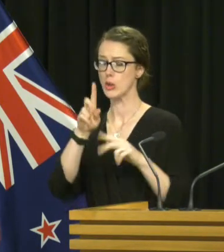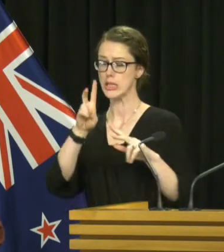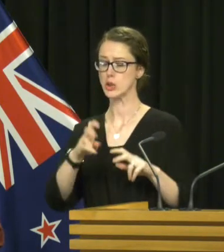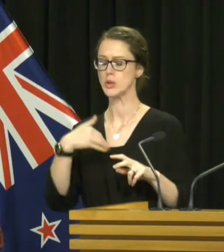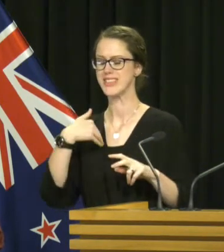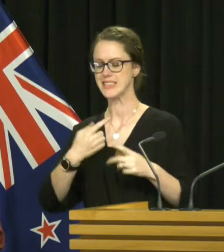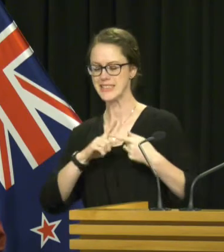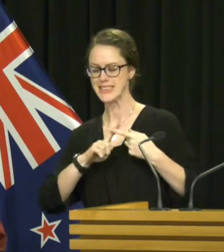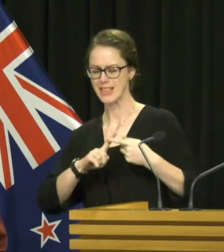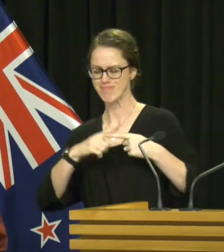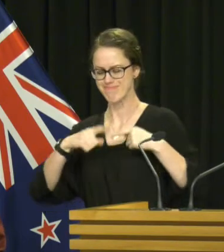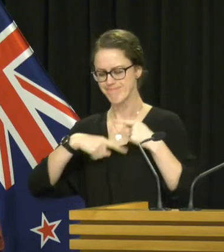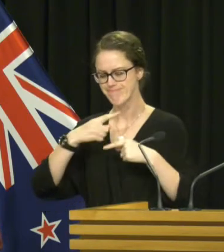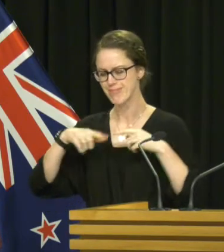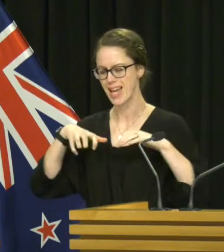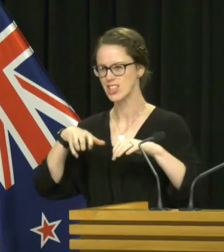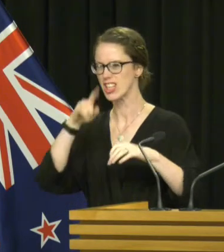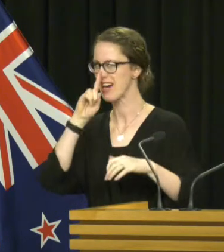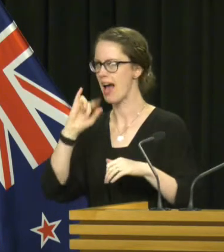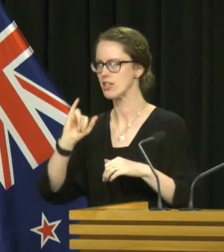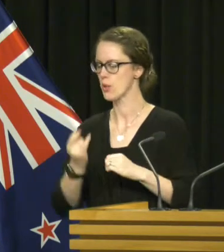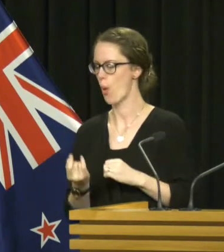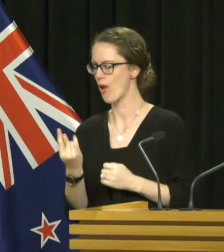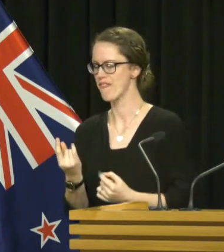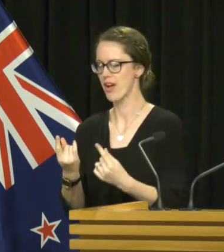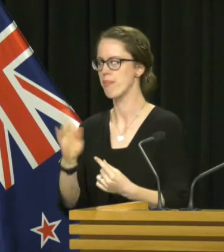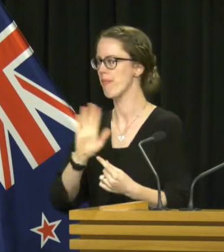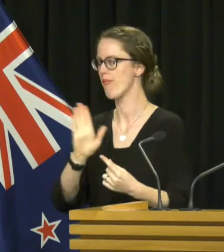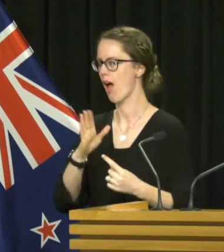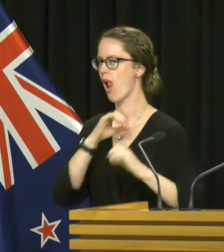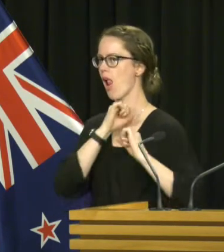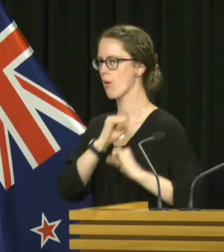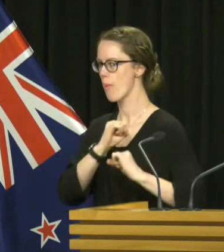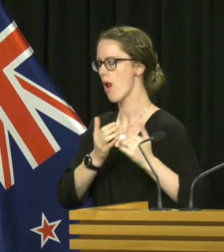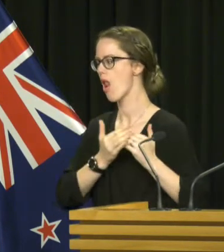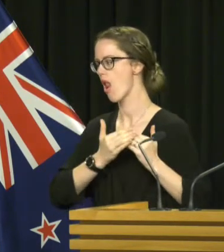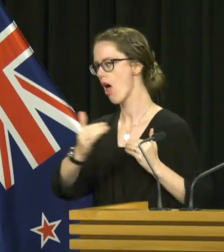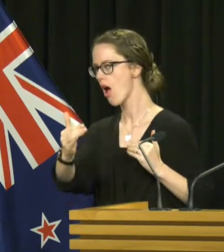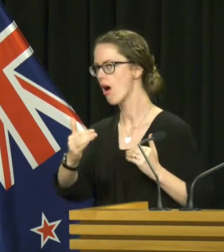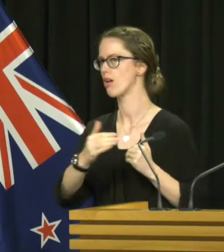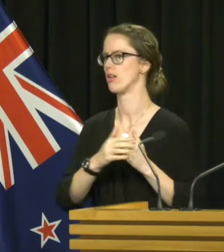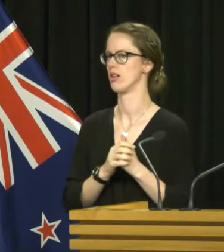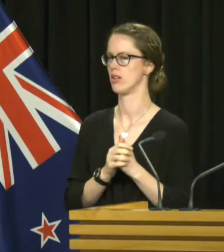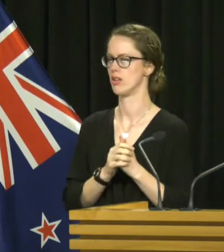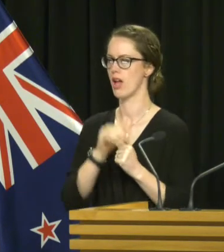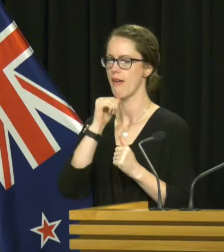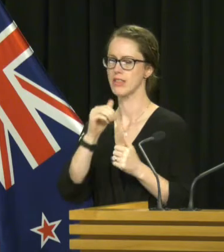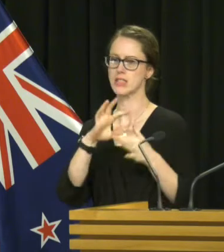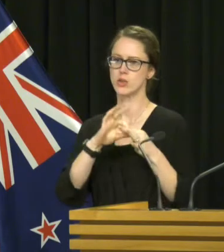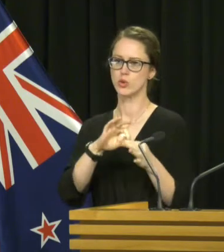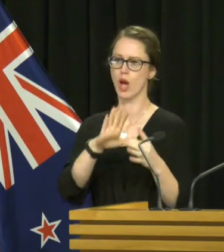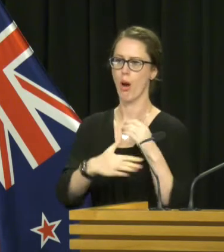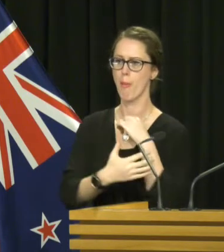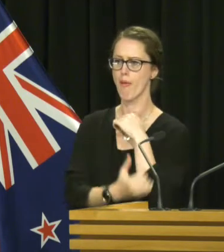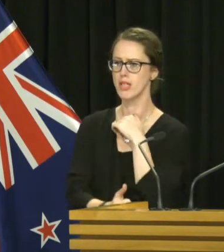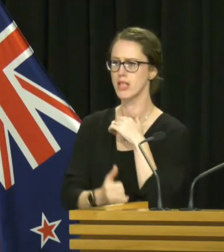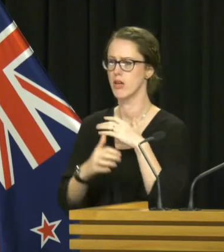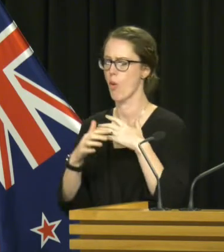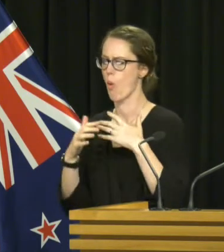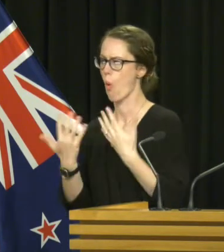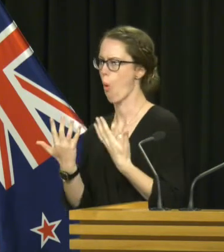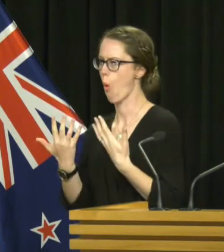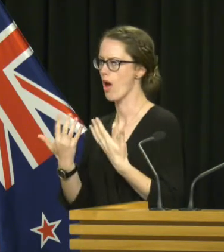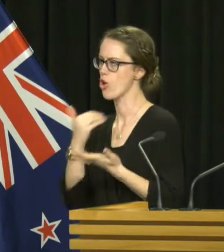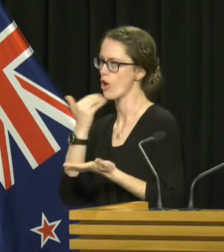sustained action and long term commitment from us, be it issues of child poverty or ongoing